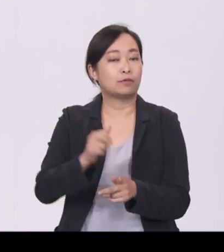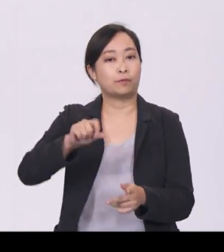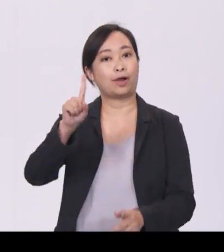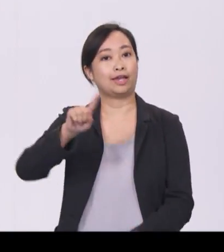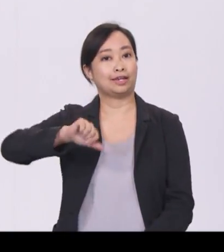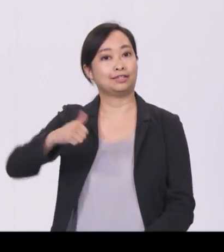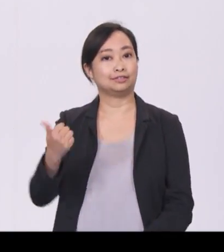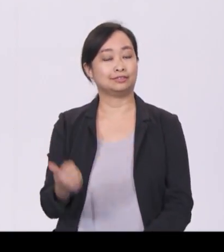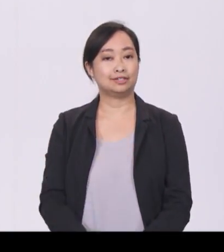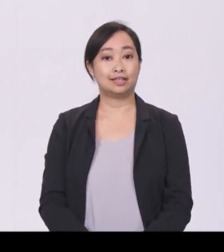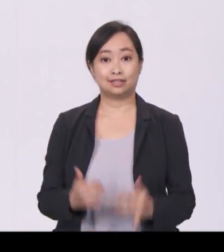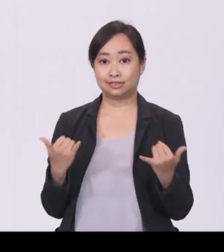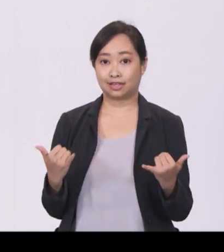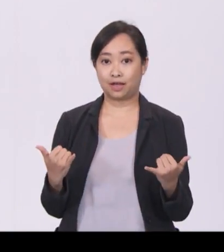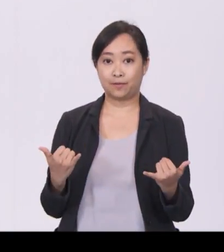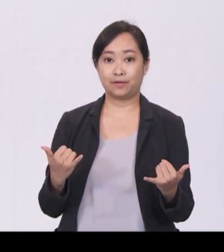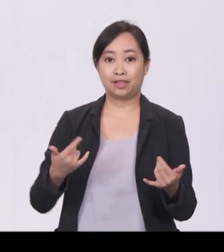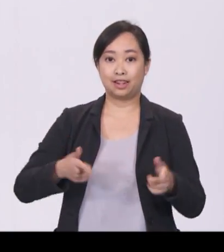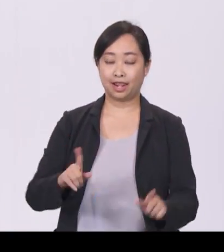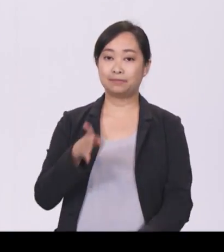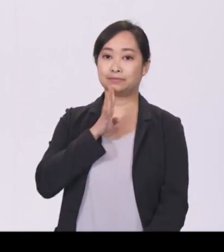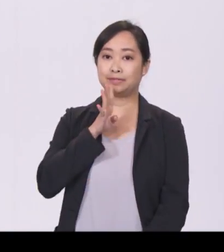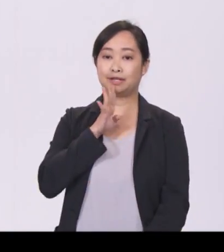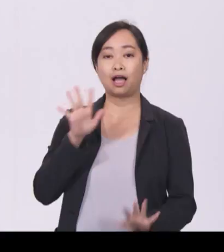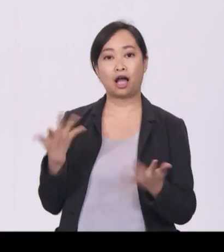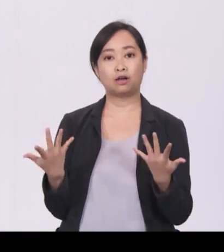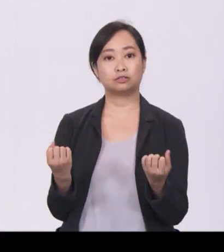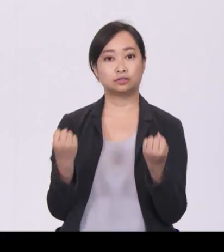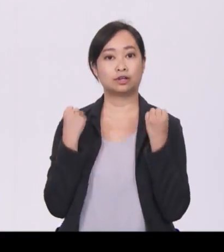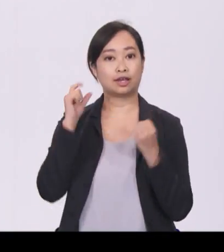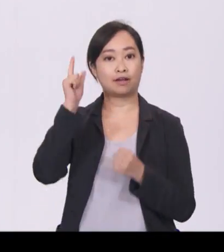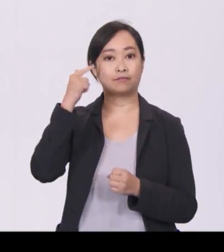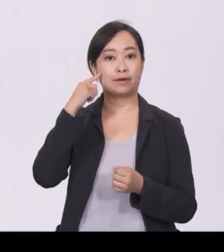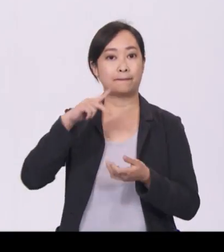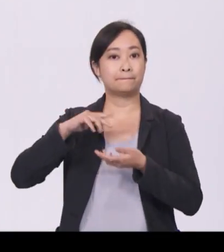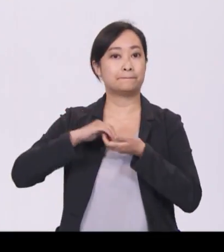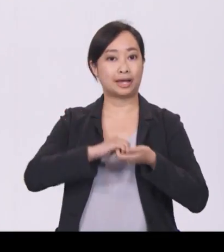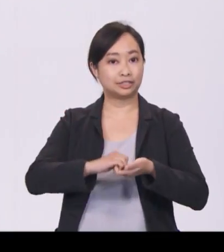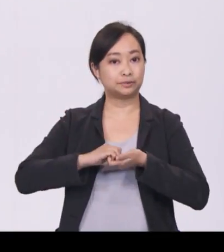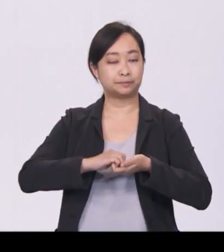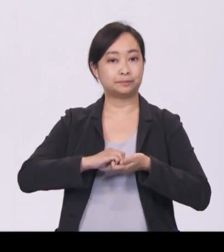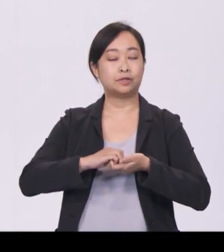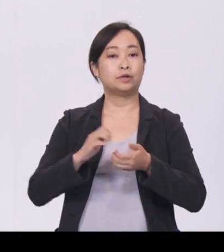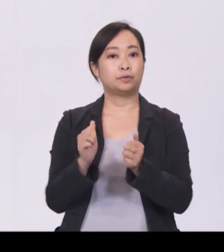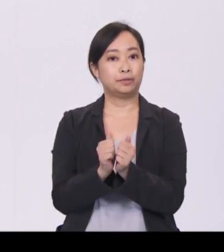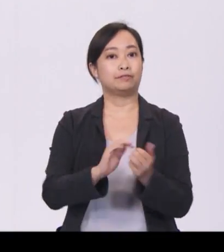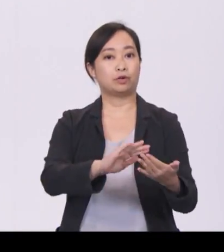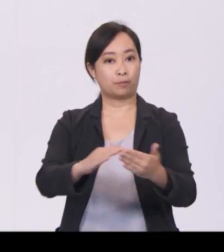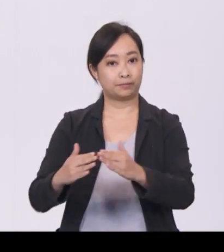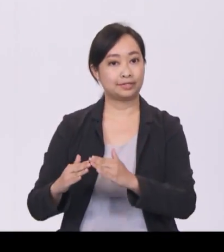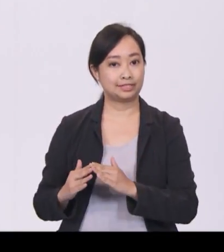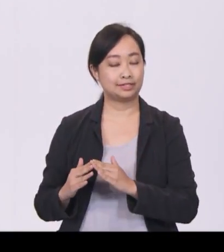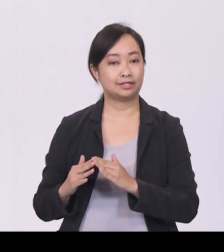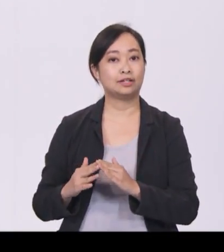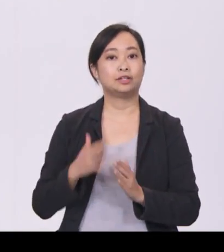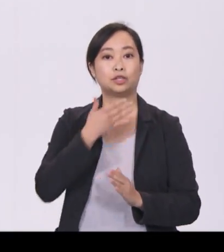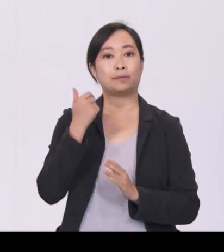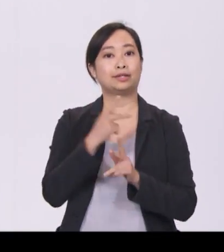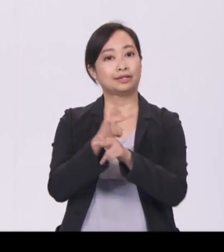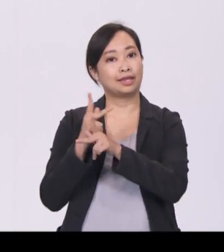Let me now speak about how we will strengthen the Government's partnership with the community to better care for our seniors and